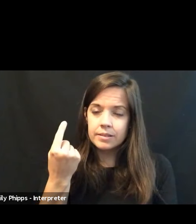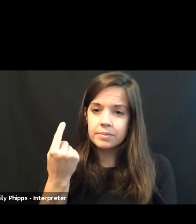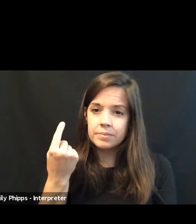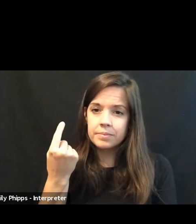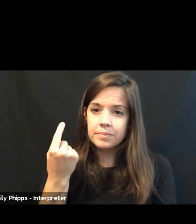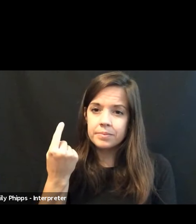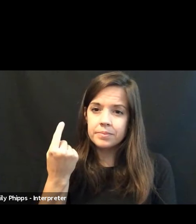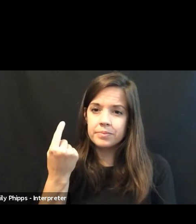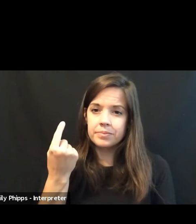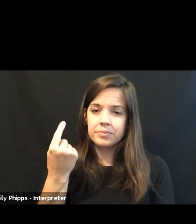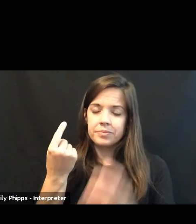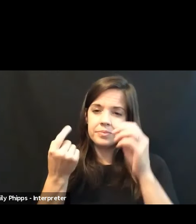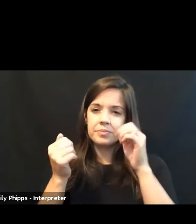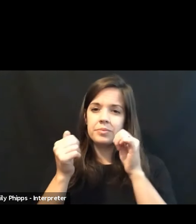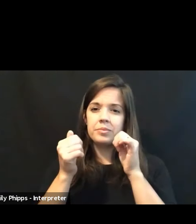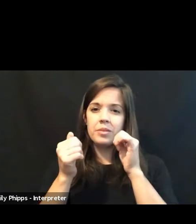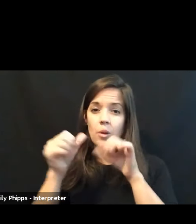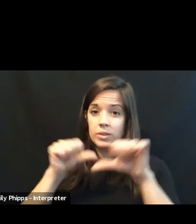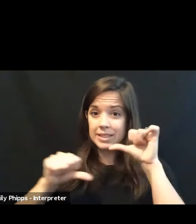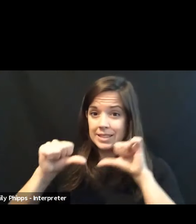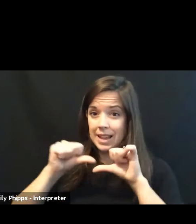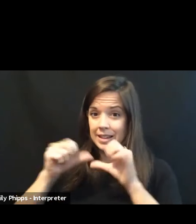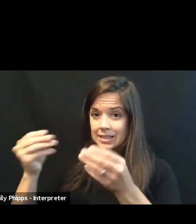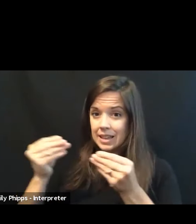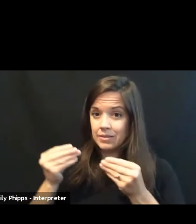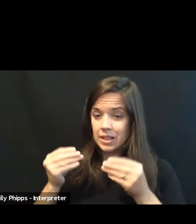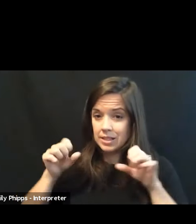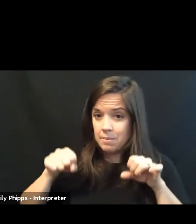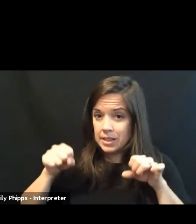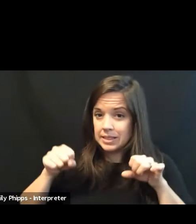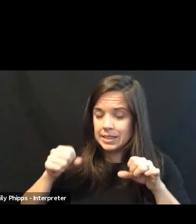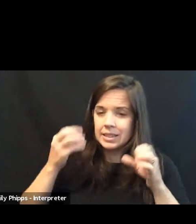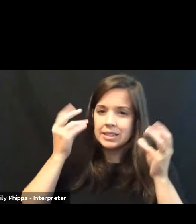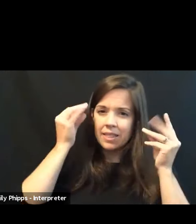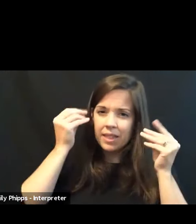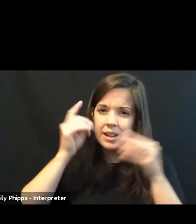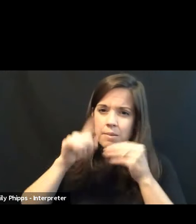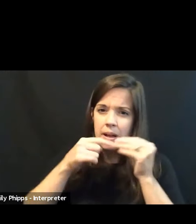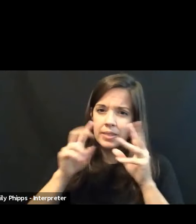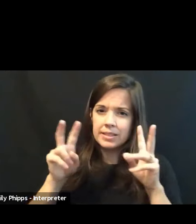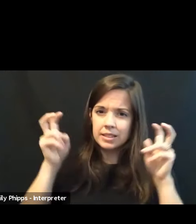the science gives us the ability, helps us to think about these issues.